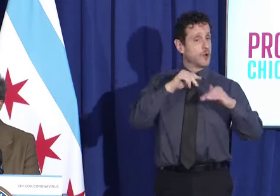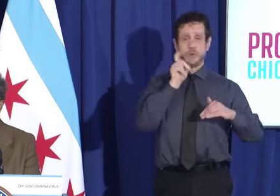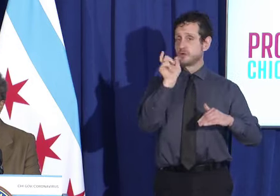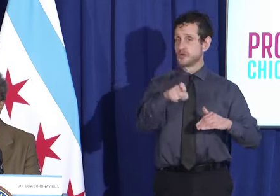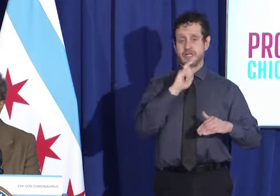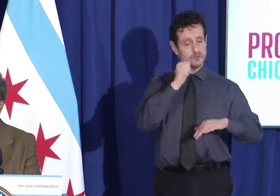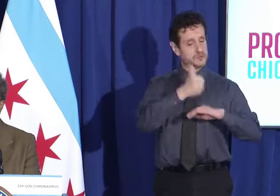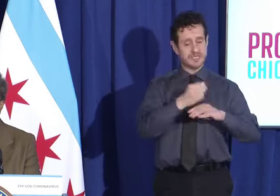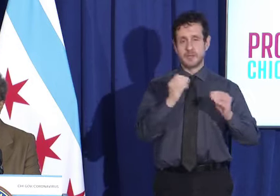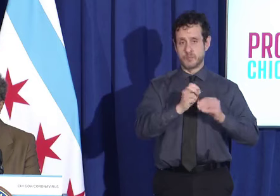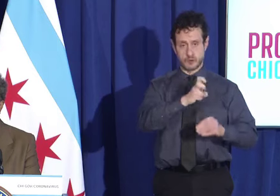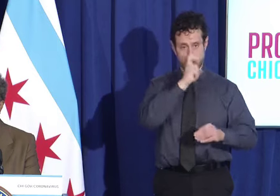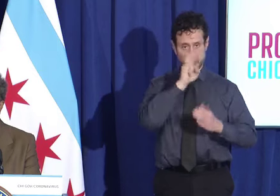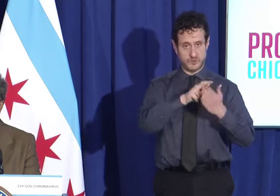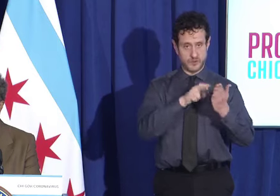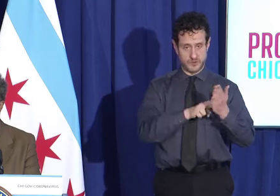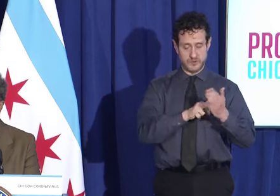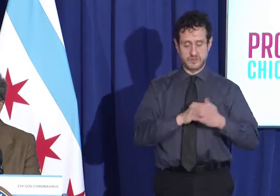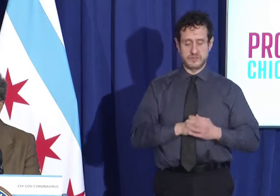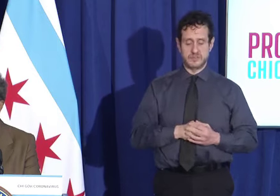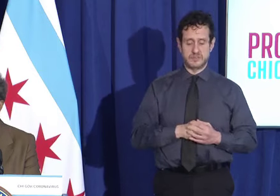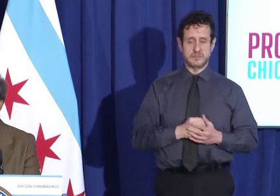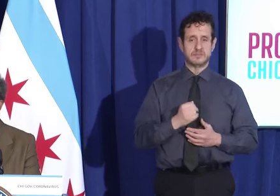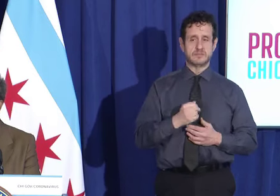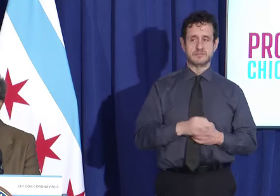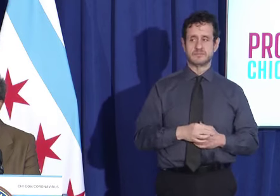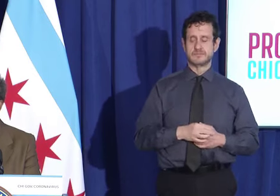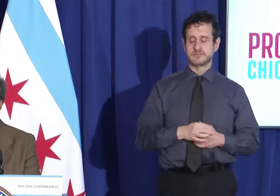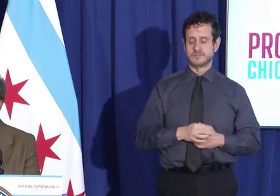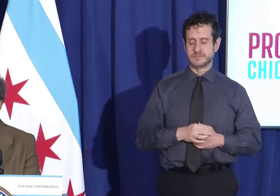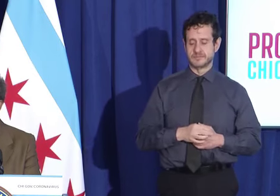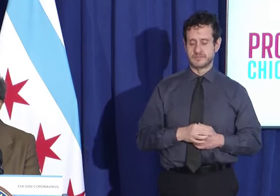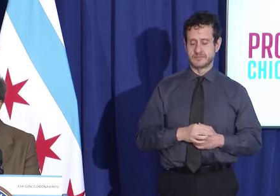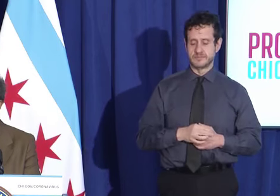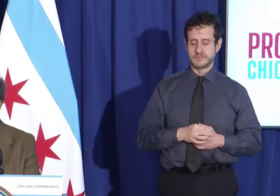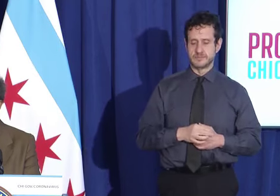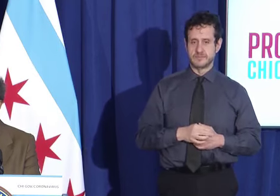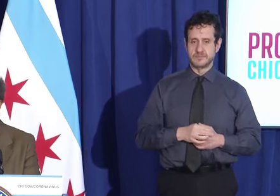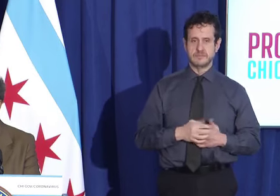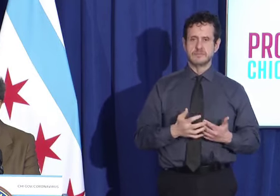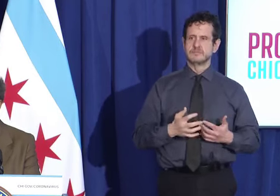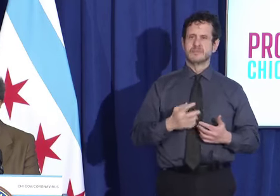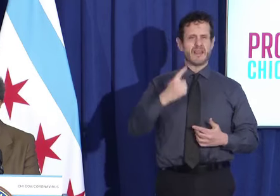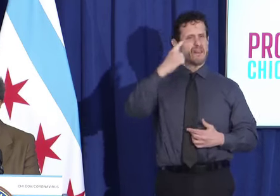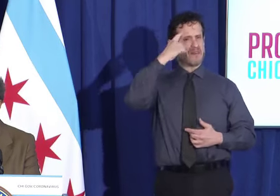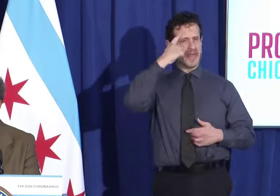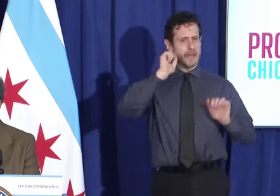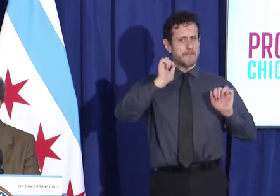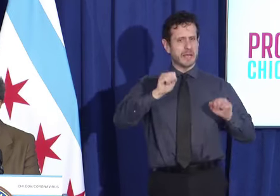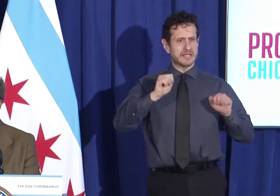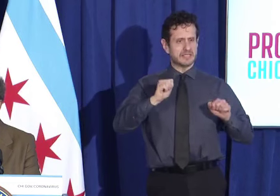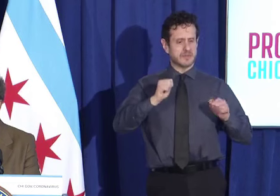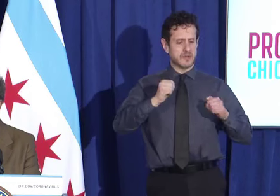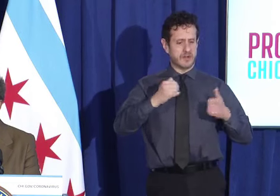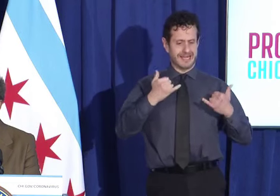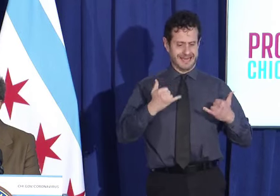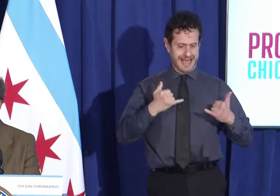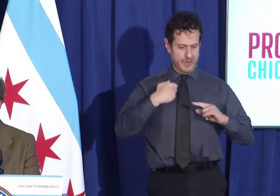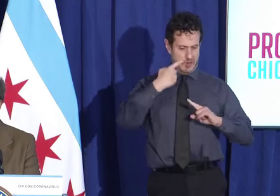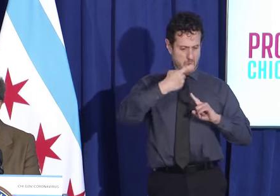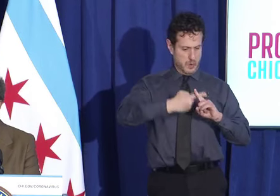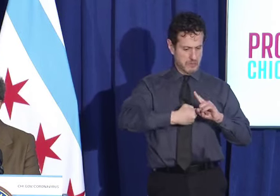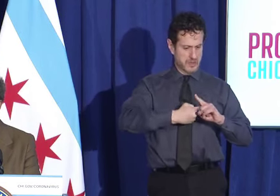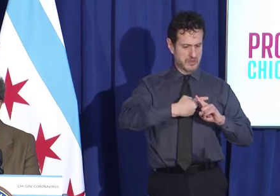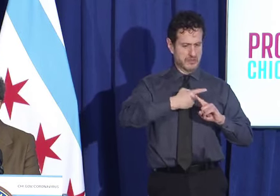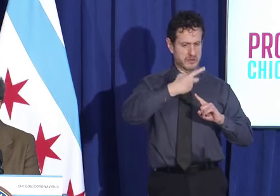this. If the possibility of a thousand more people dying in the city in the next seven